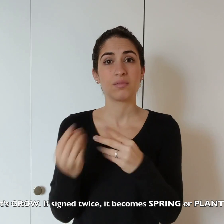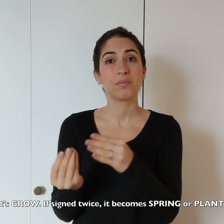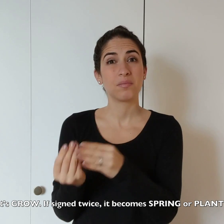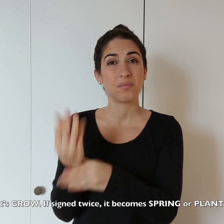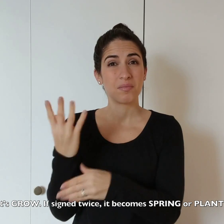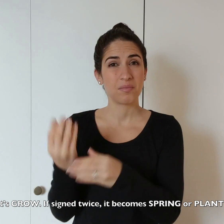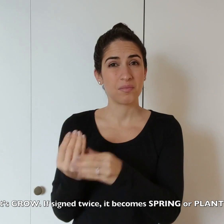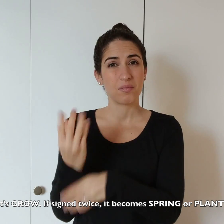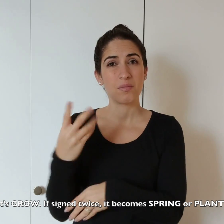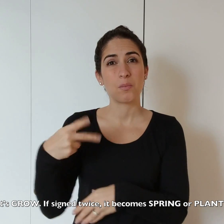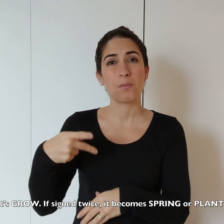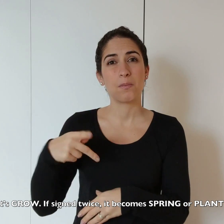plant.